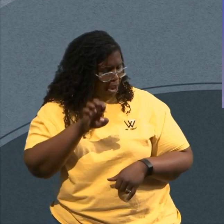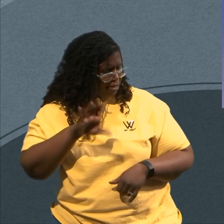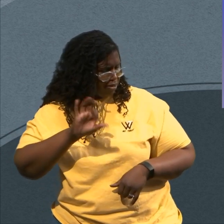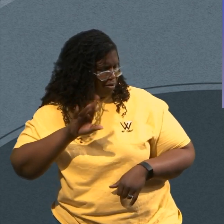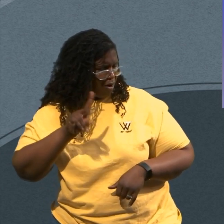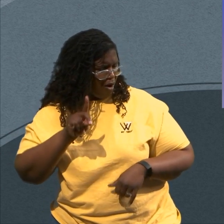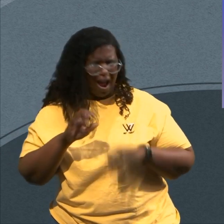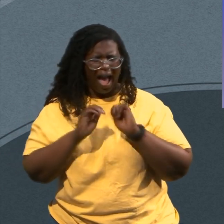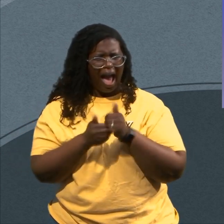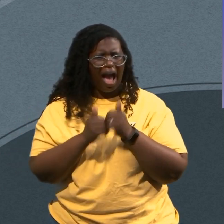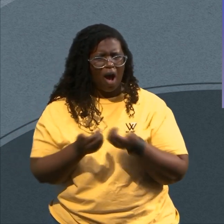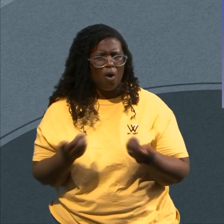I Move On I Move On